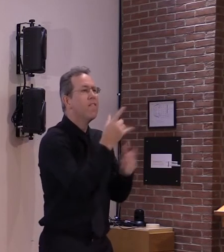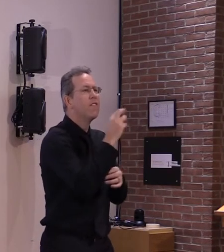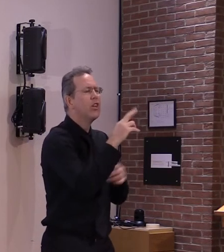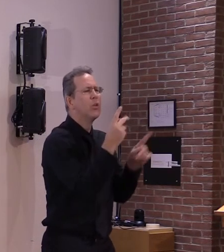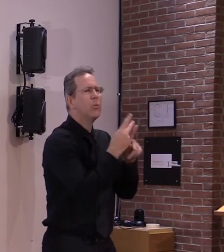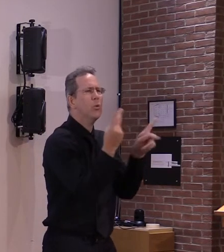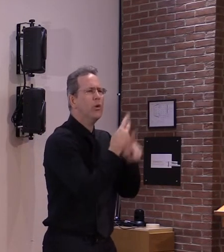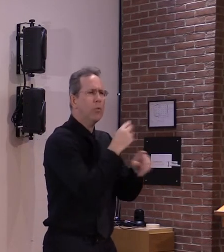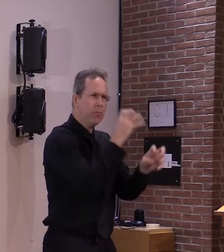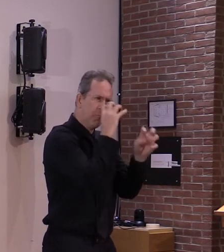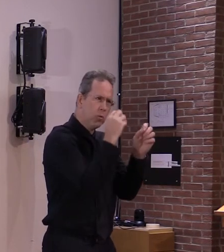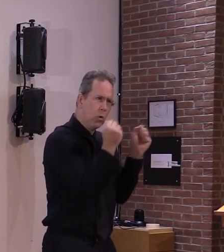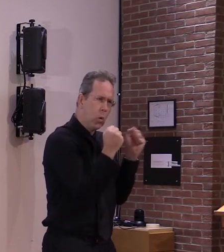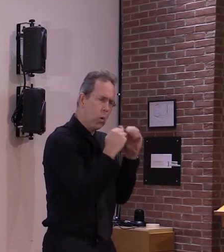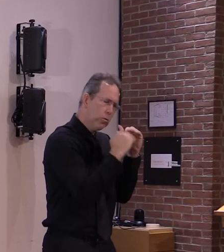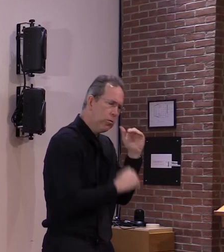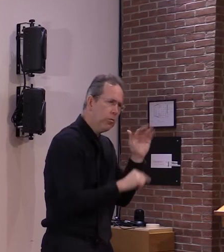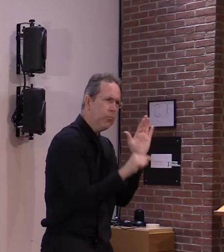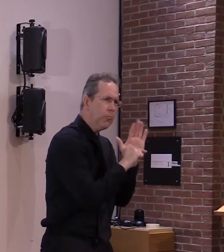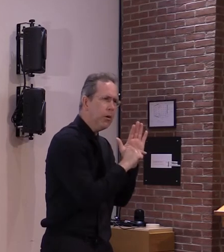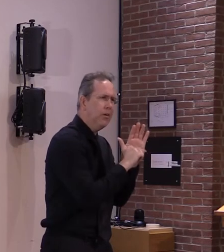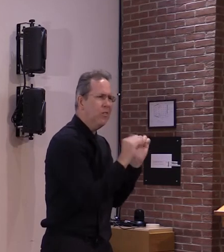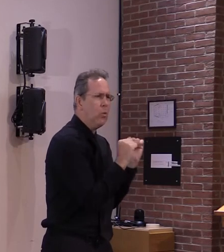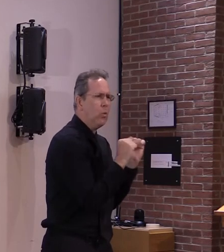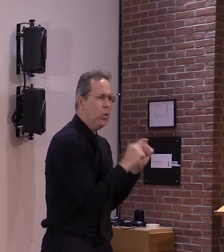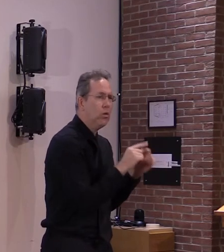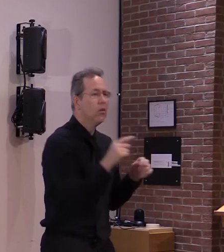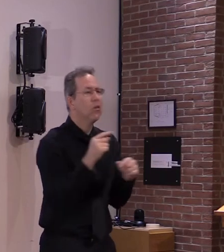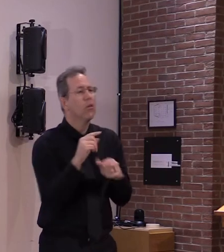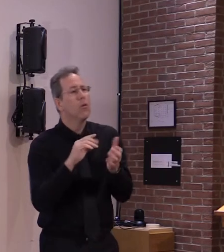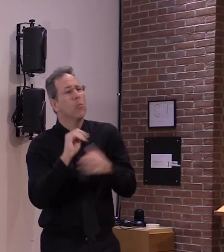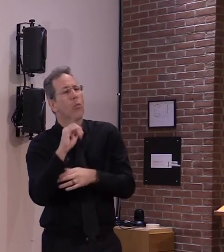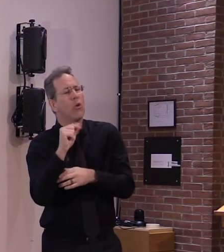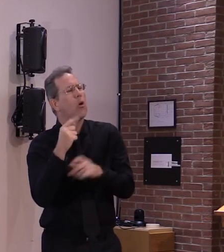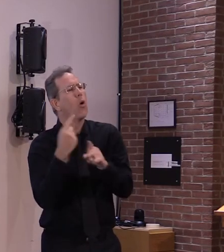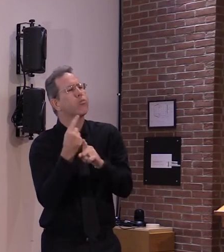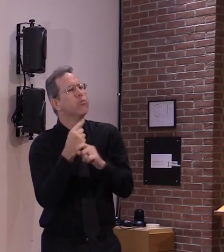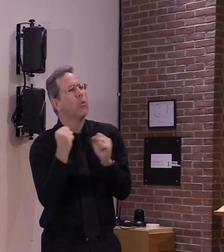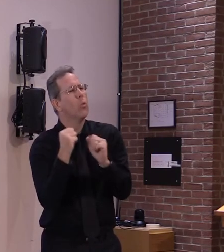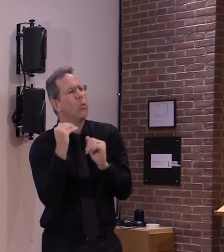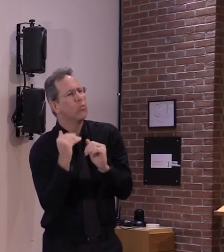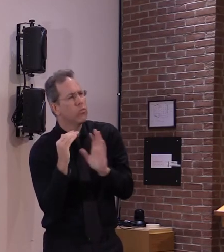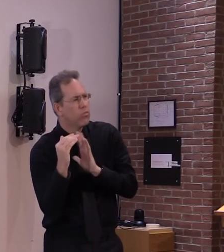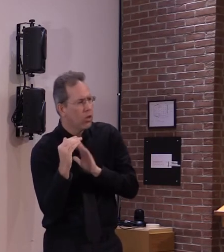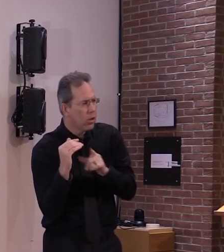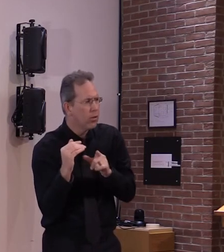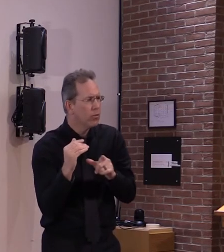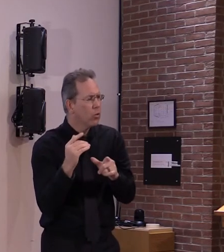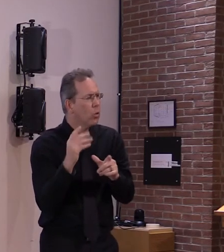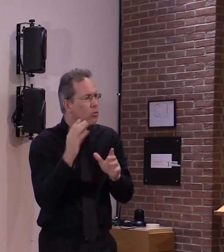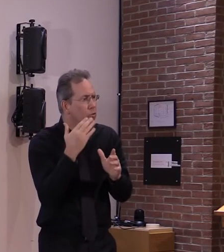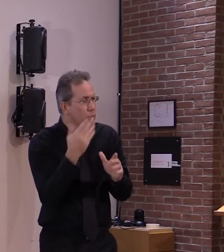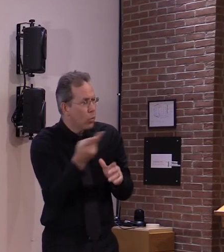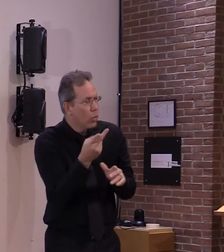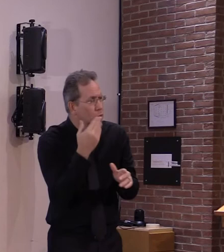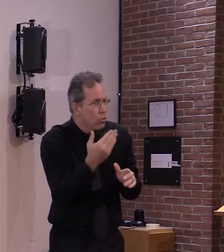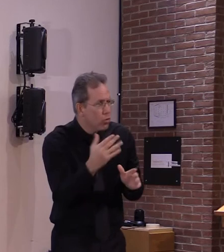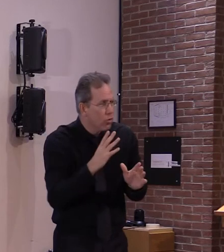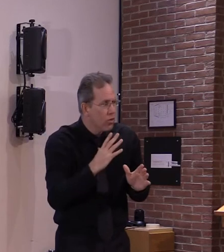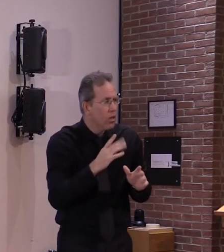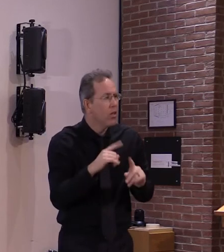hours to work with there are thawing protocols that are pretty easy to follow that